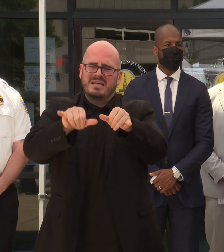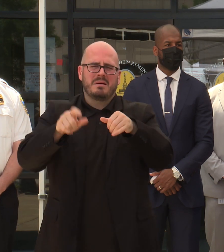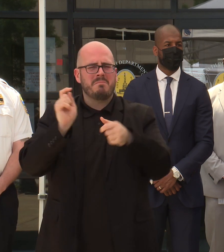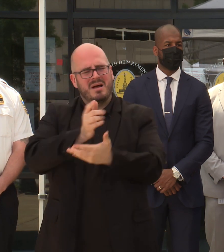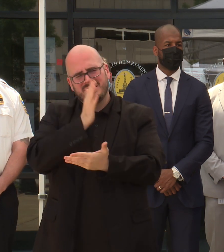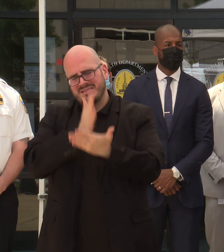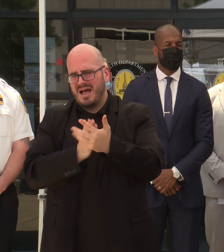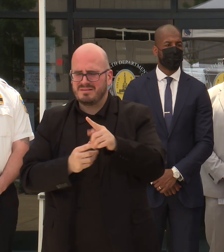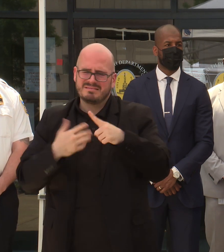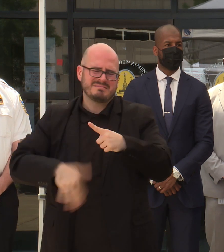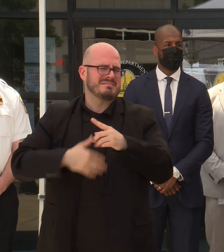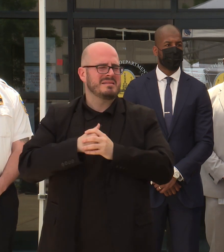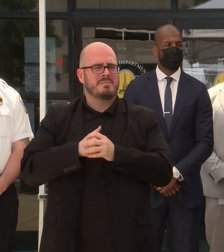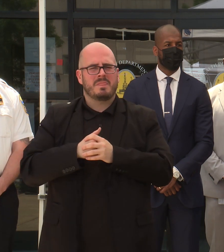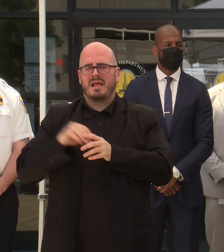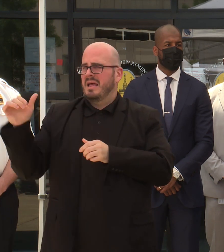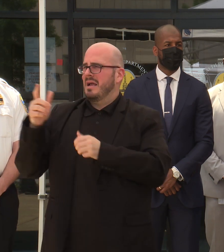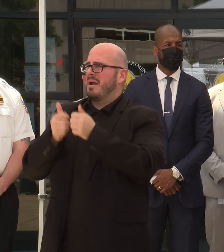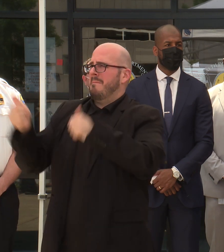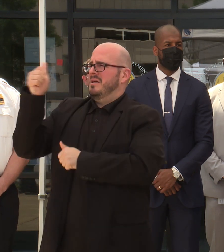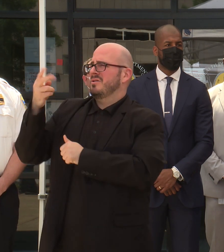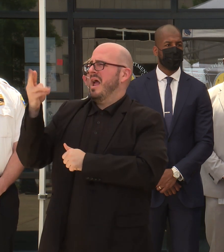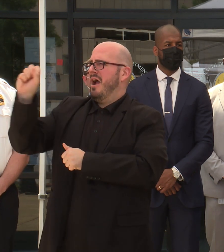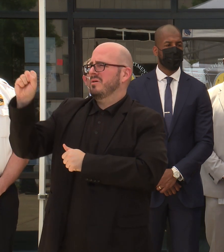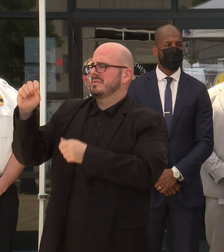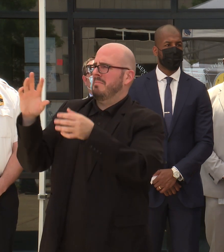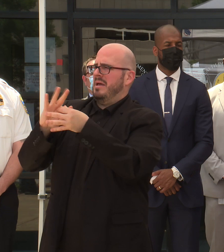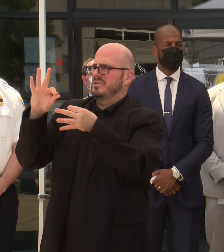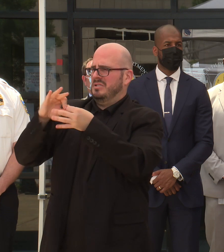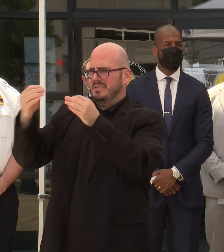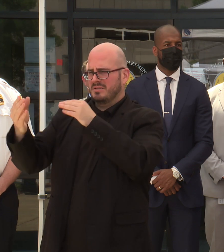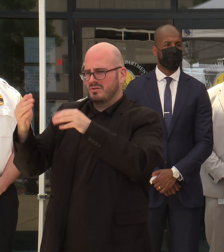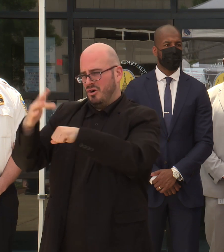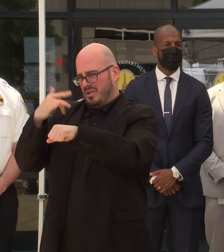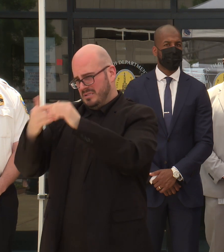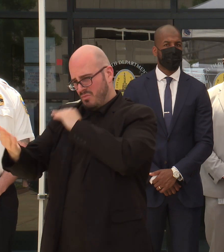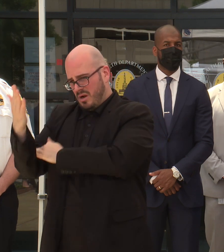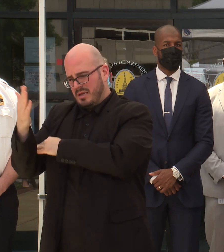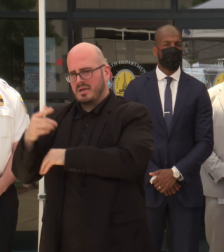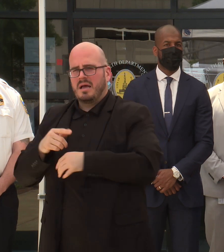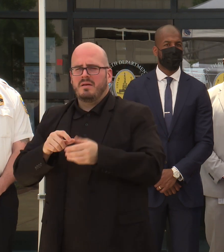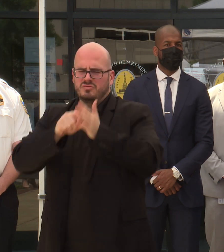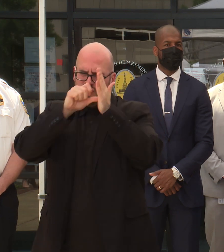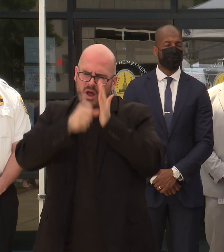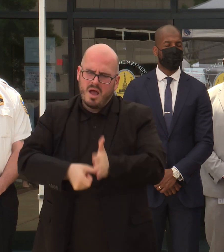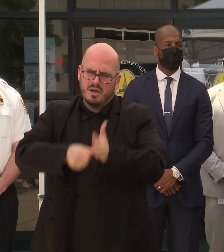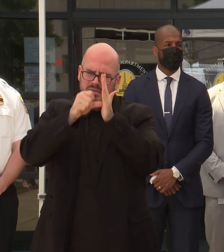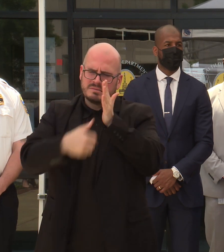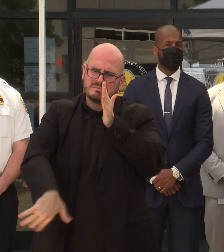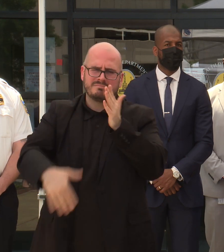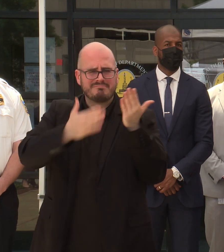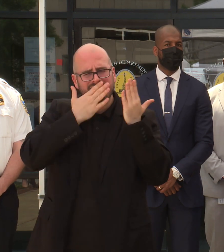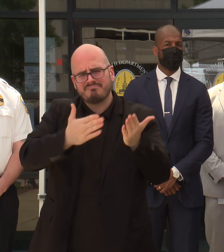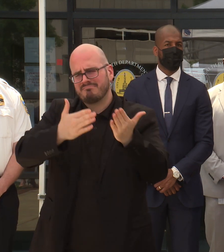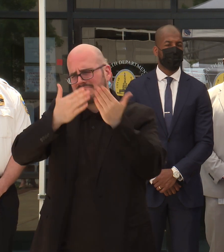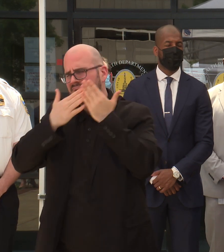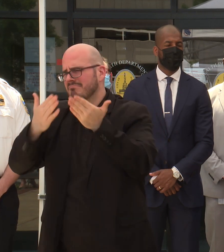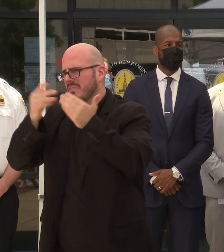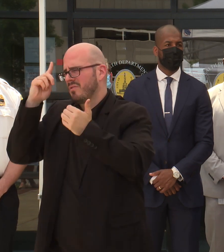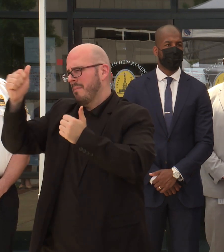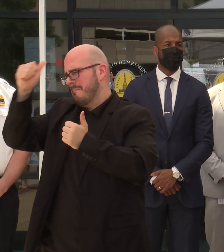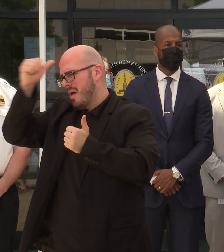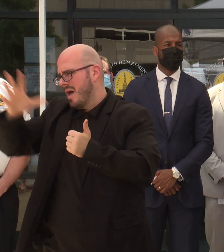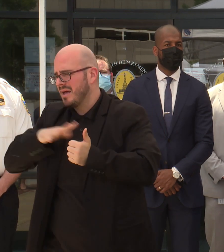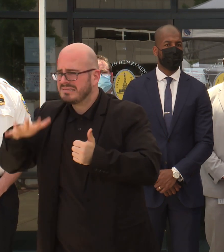country. As Commissioner Harrison mentioned earlier today, I cannot stress enough gratitude to the men and women who worked